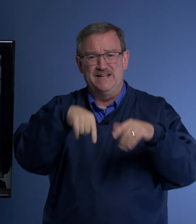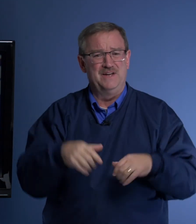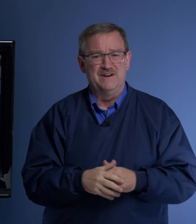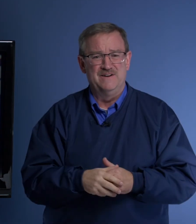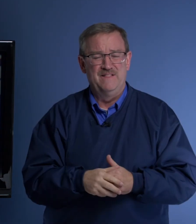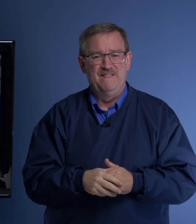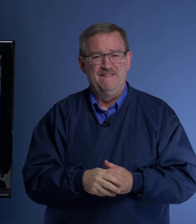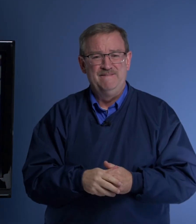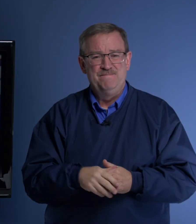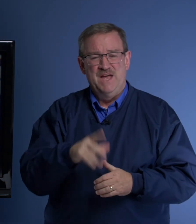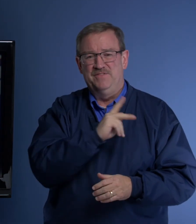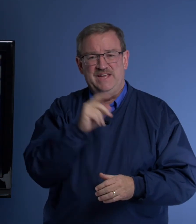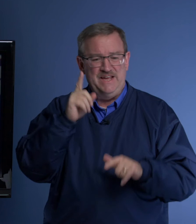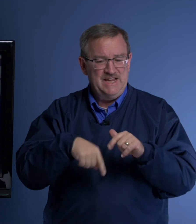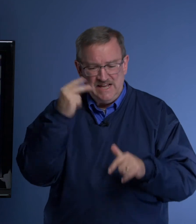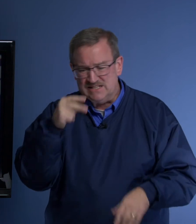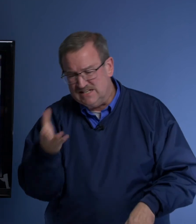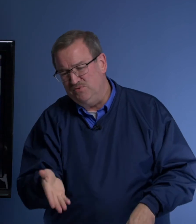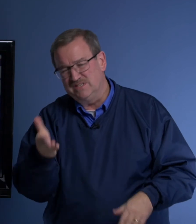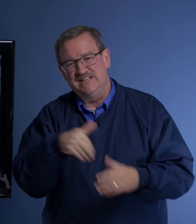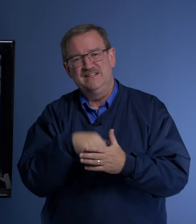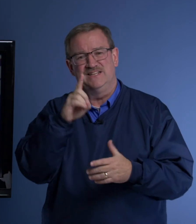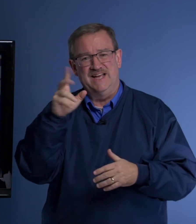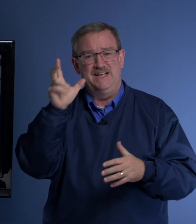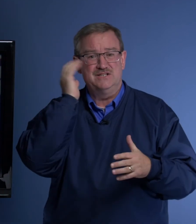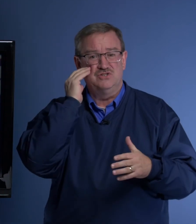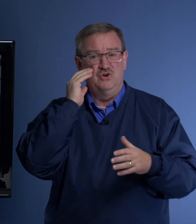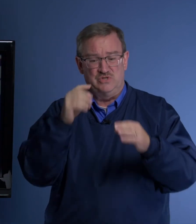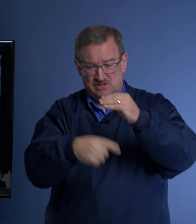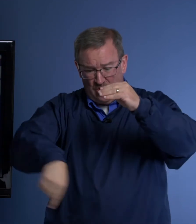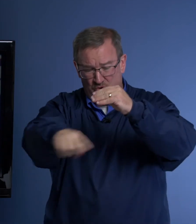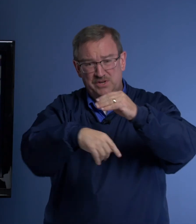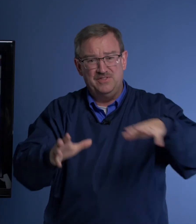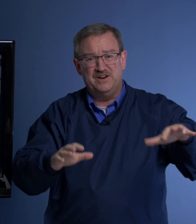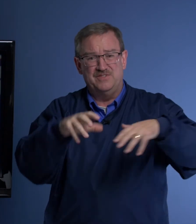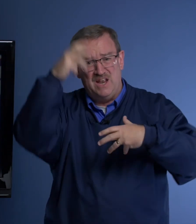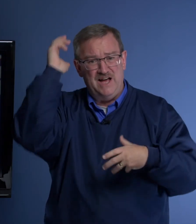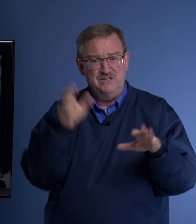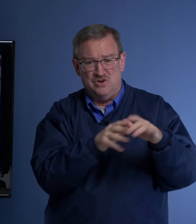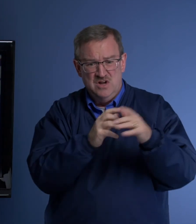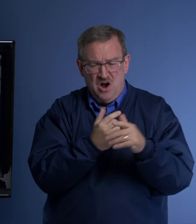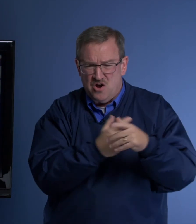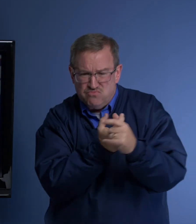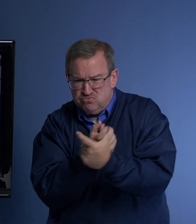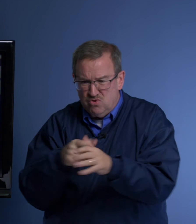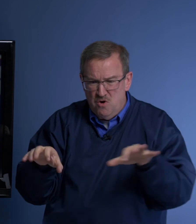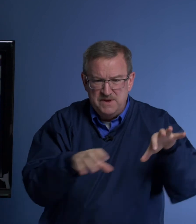in there. And the king, he can't see what's in the den. And he just knows it's a hole down there and the lions are are roaming